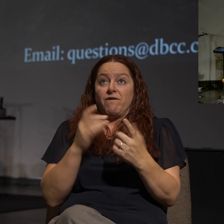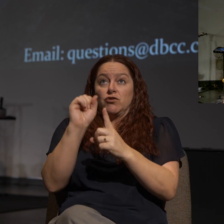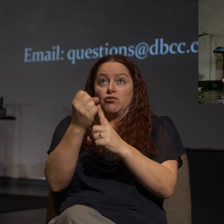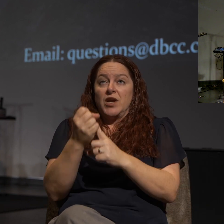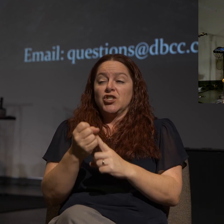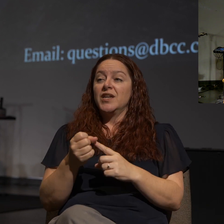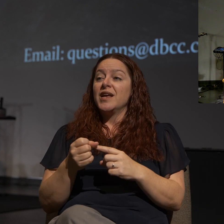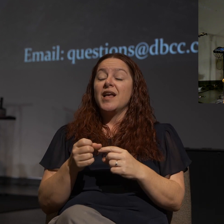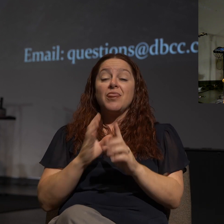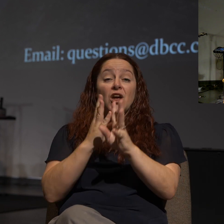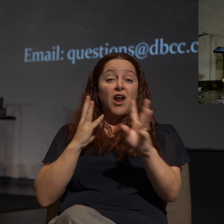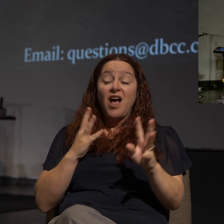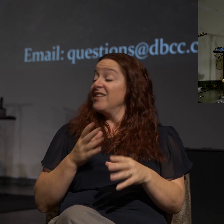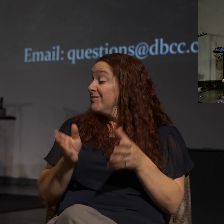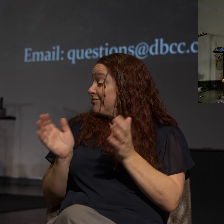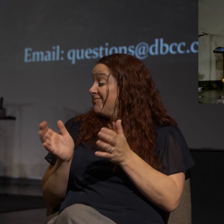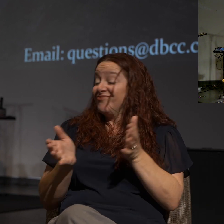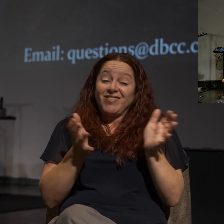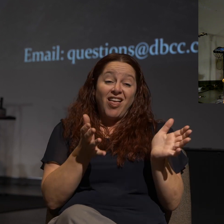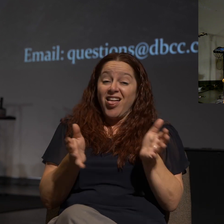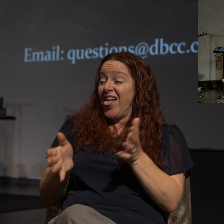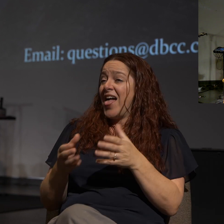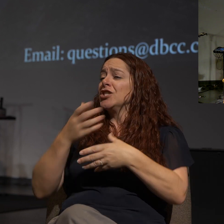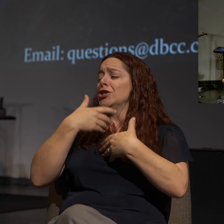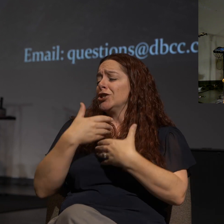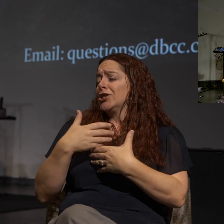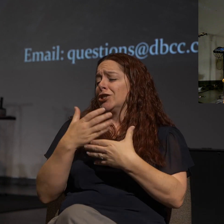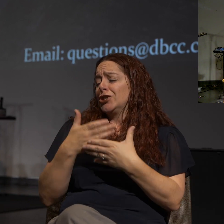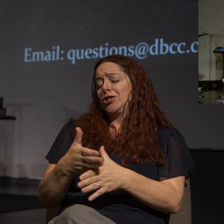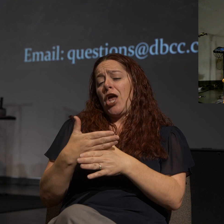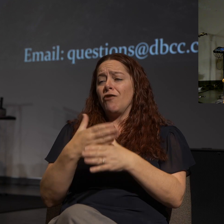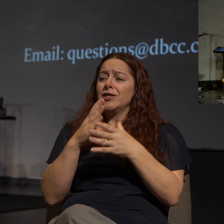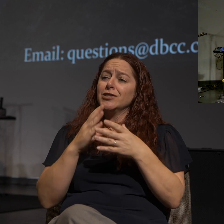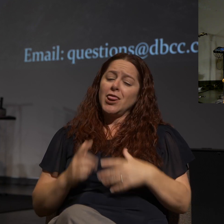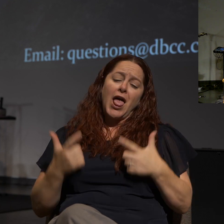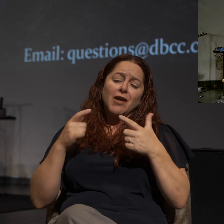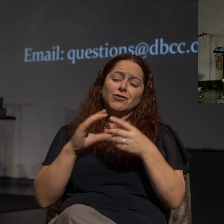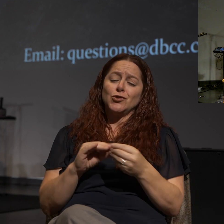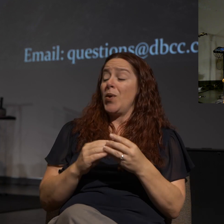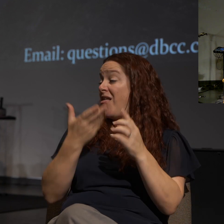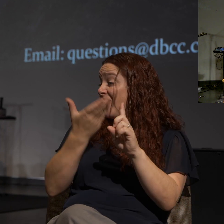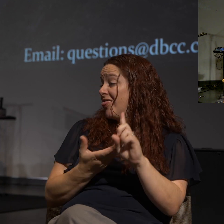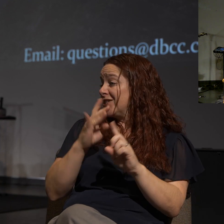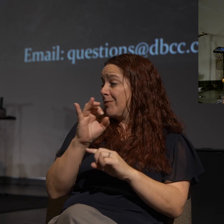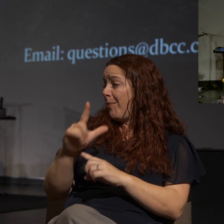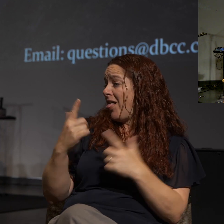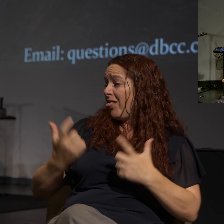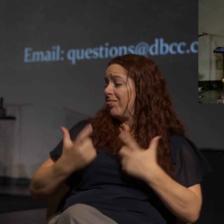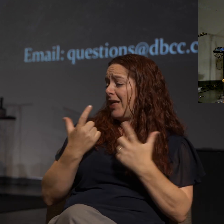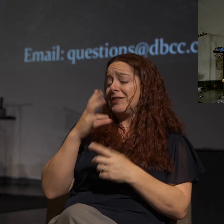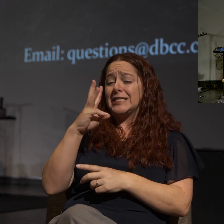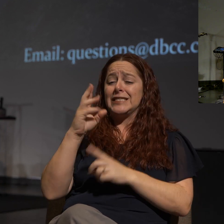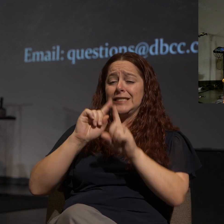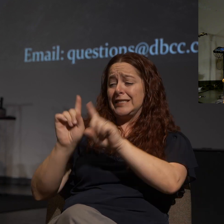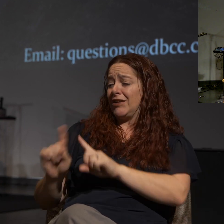already making friends and they already know people's live stories. Oh, this is Bill. He's been living in six different countries the last few years. Like, we're just